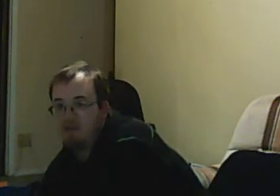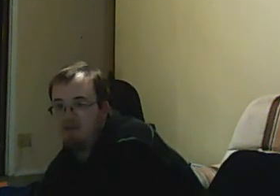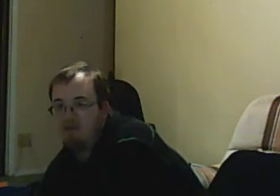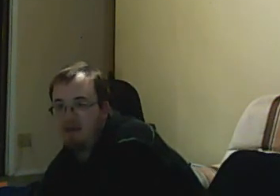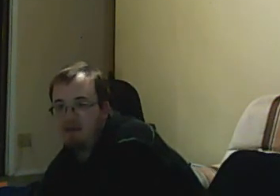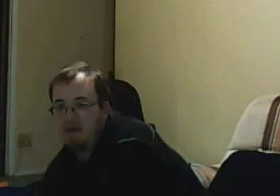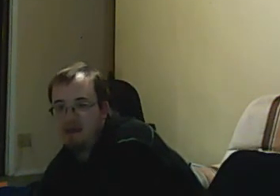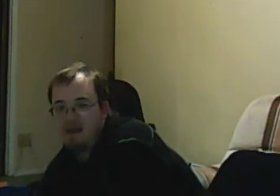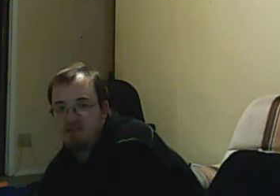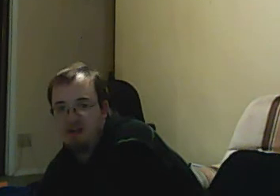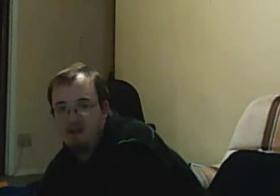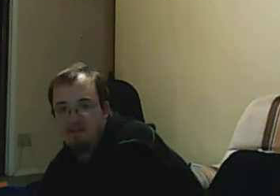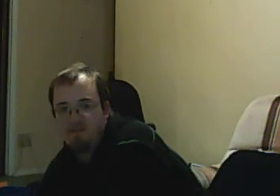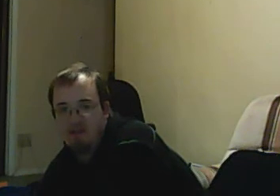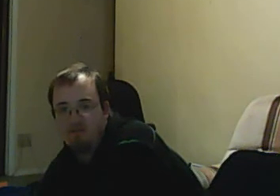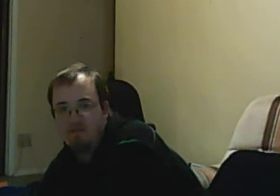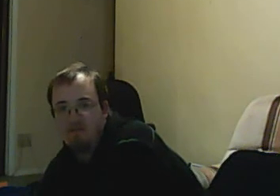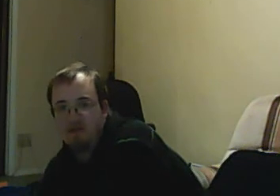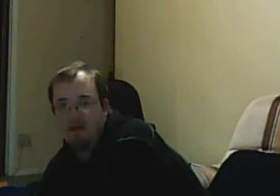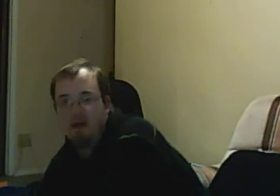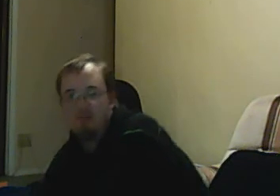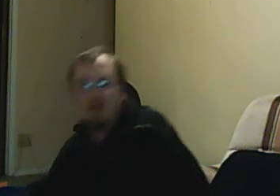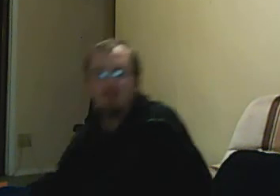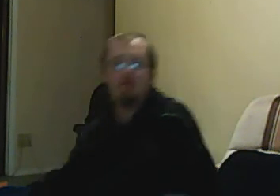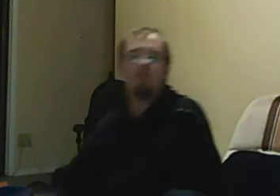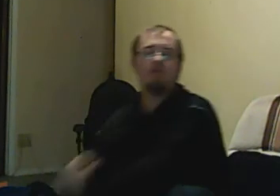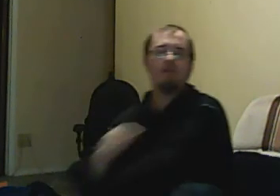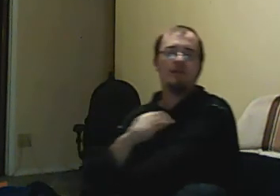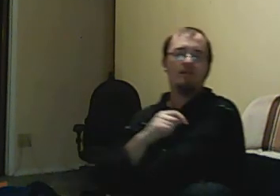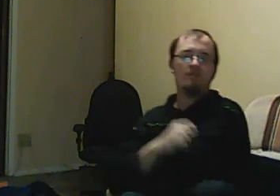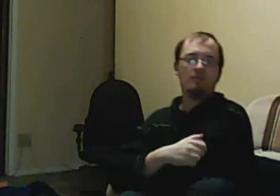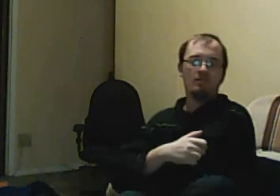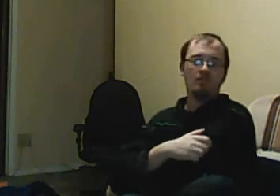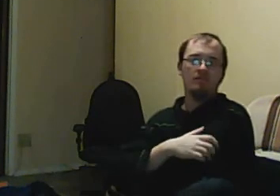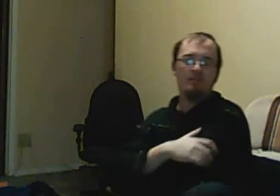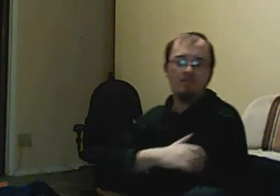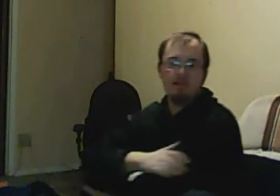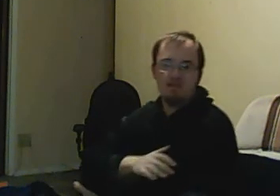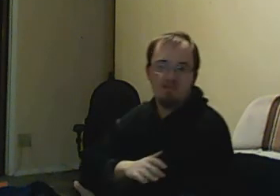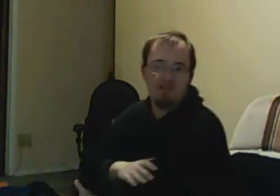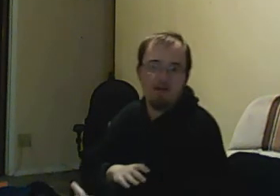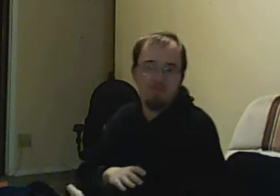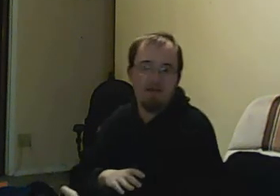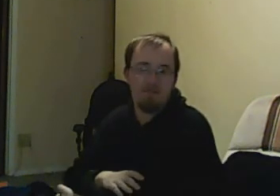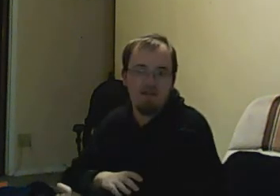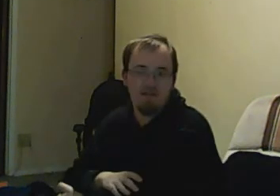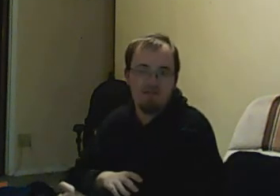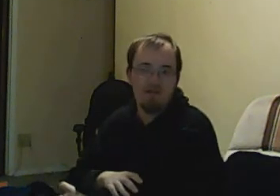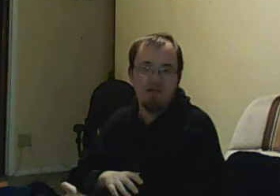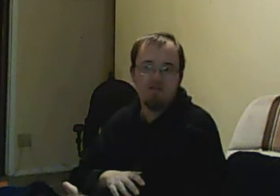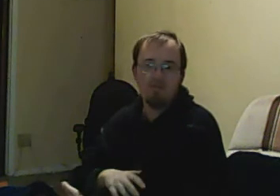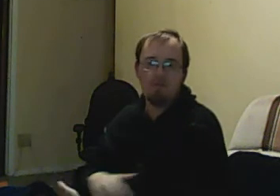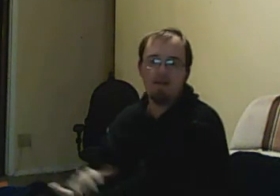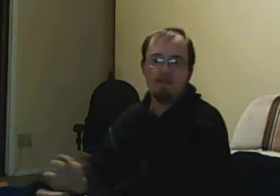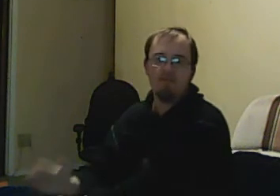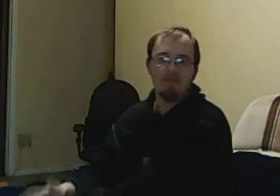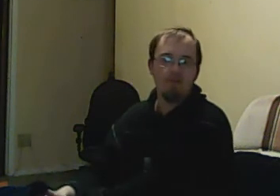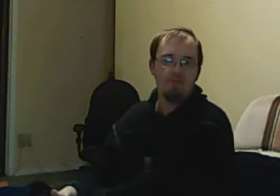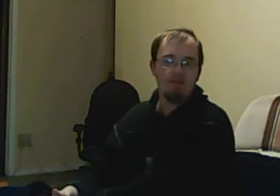Daniel Clark, a.k.a. Sean, goes, don't know how the writers or executives are discussing the issues they helped cover in that season. So when we sat down with the table reads,